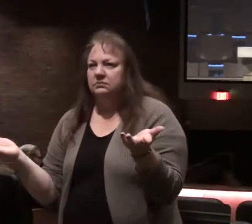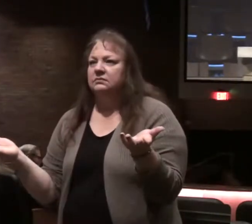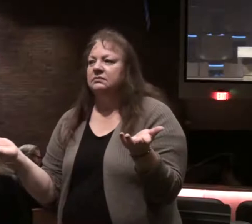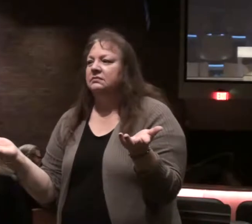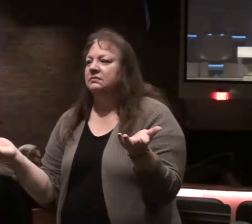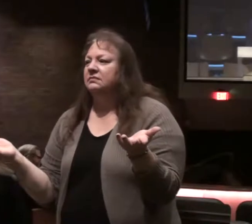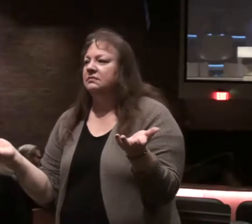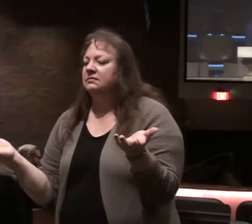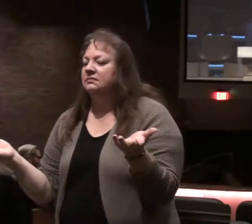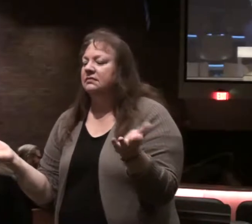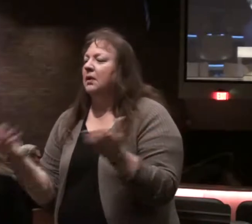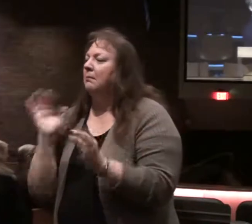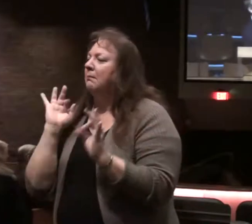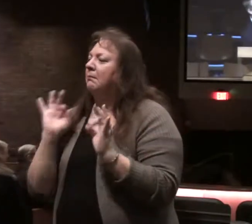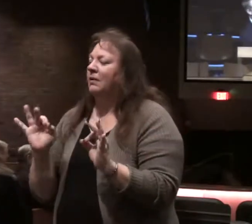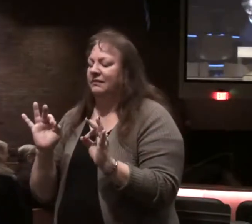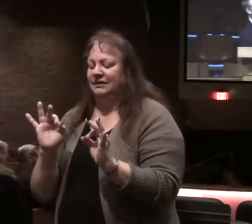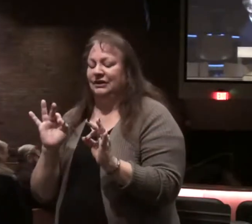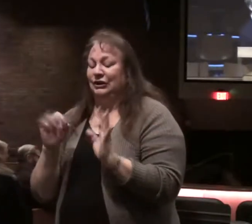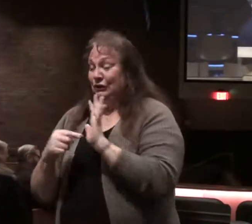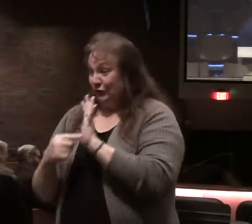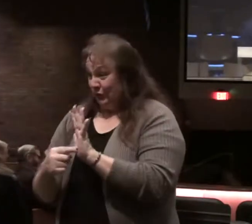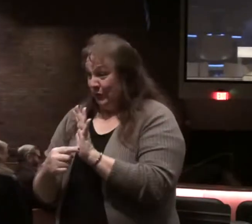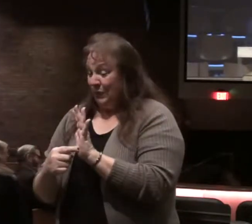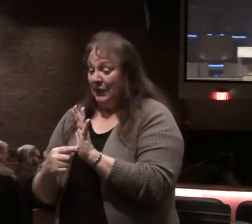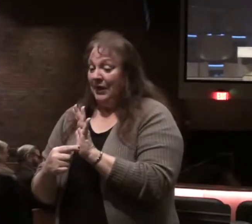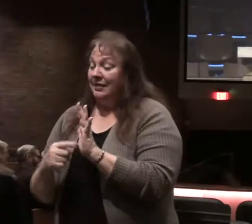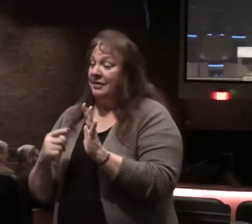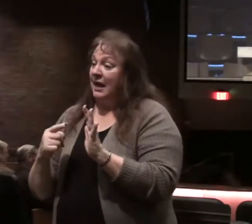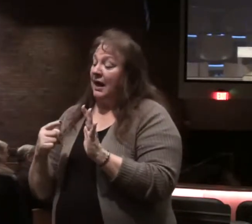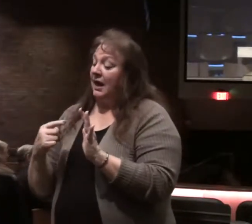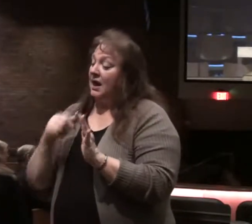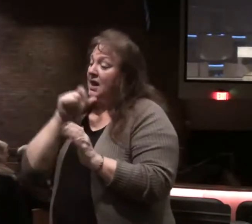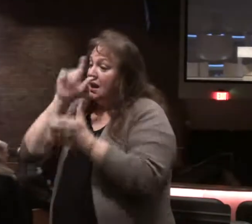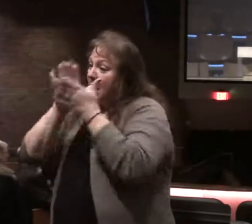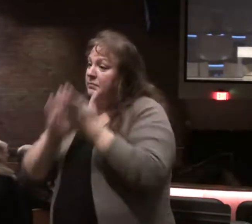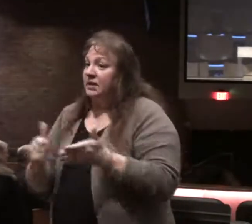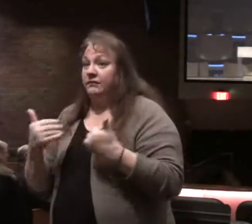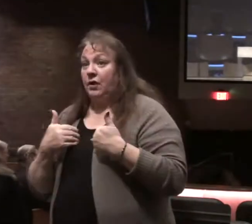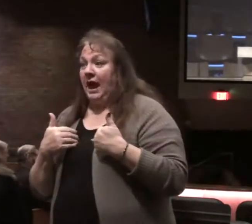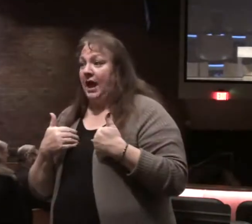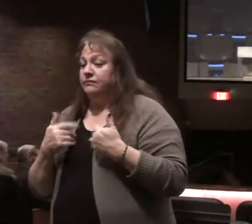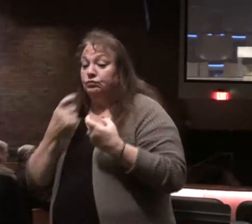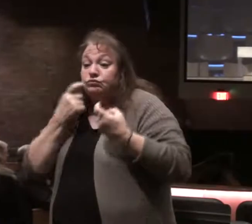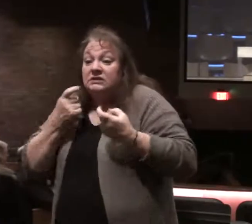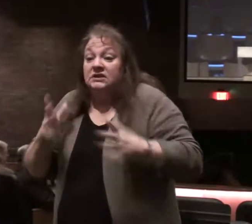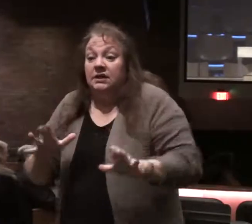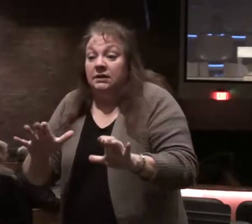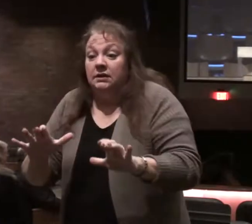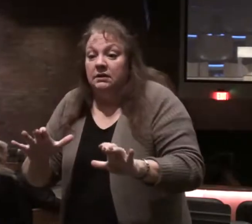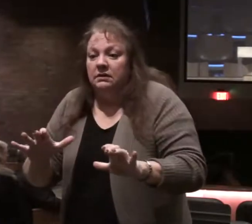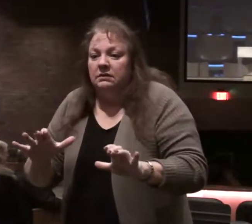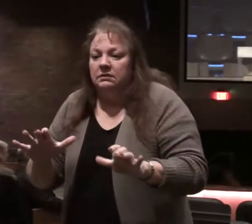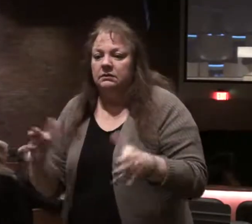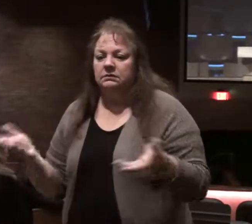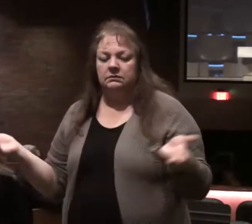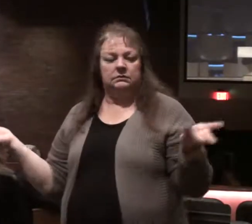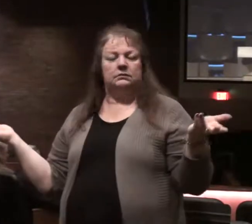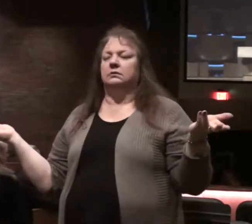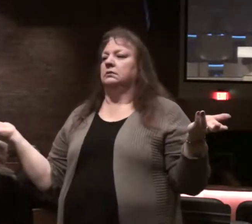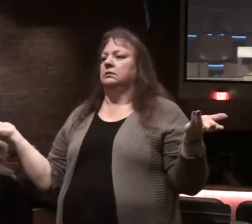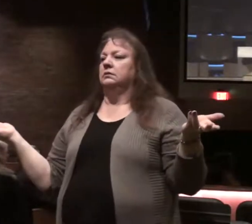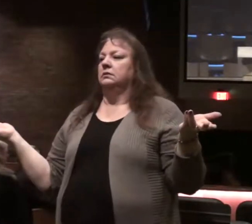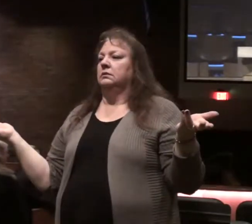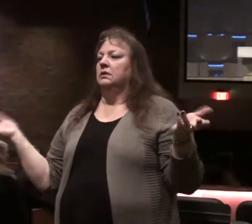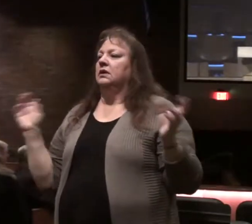That was a good illustration of the pleasure that the unbeliever can have in this life. There is an enjoyment of